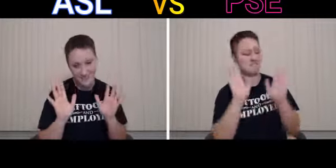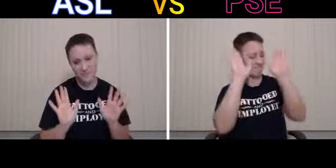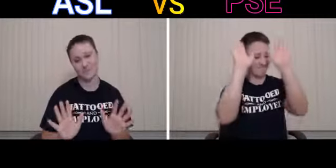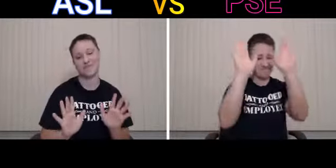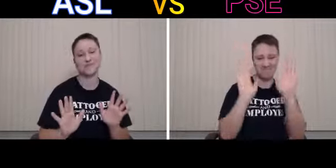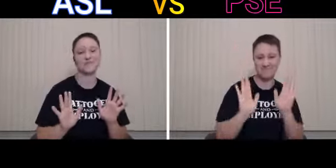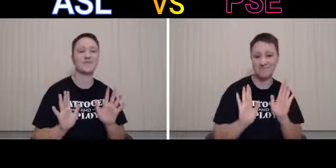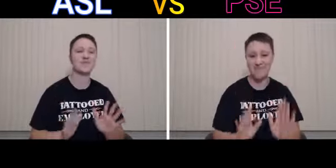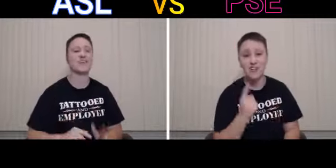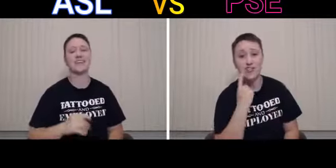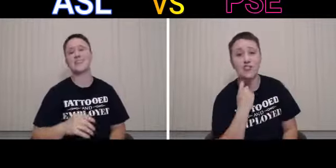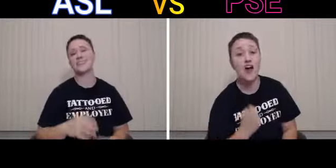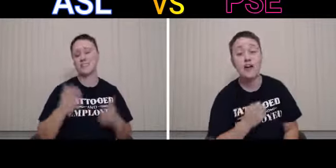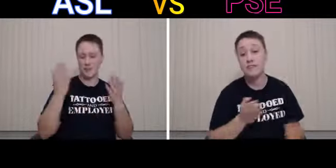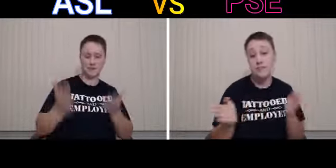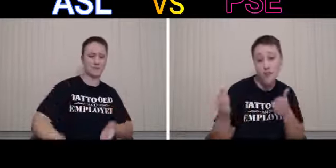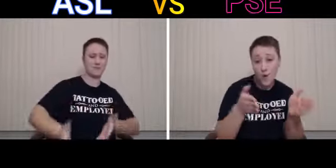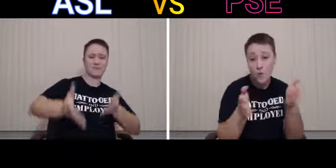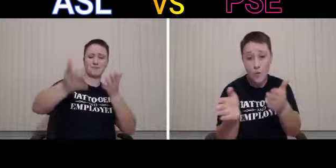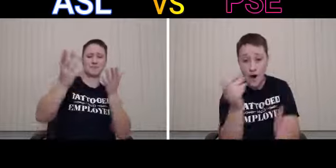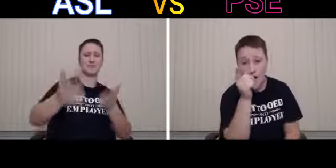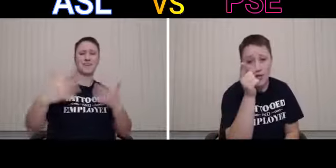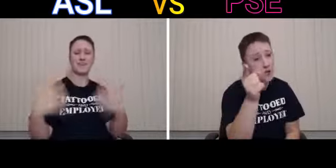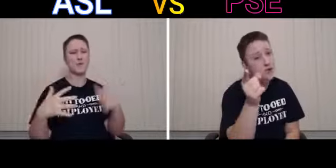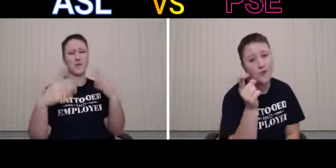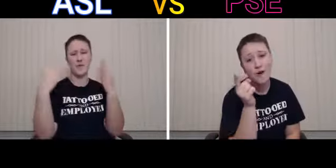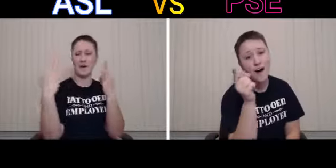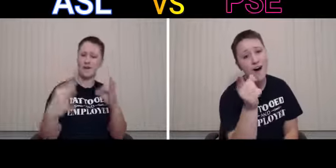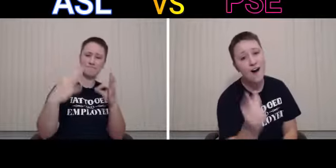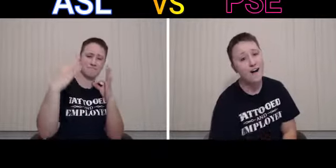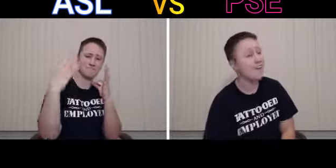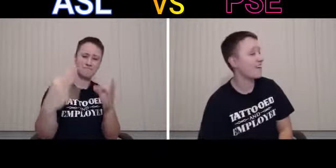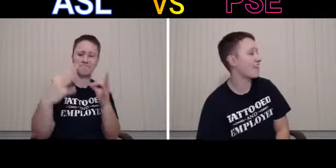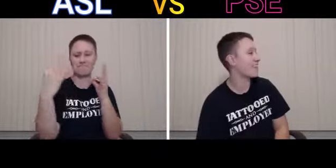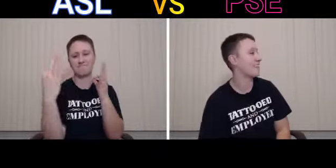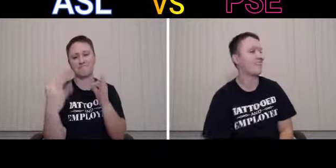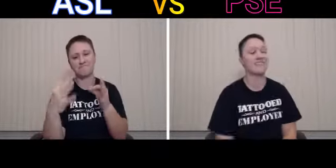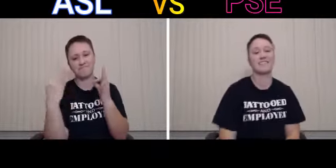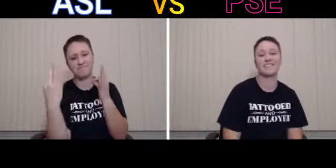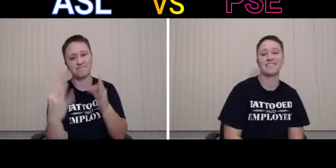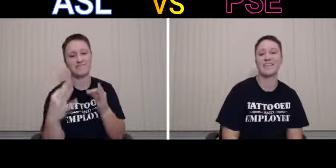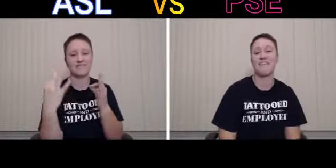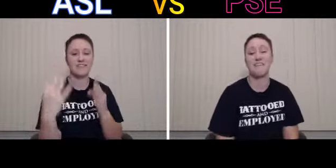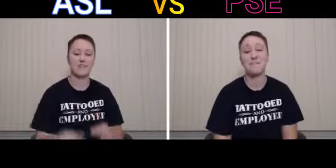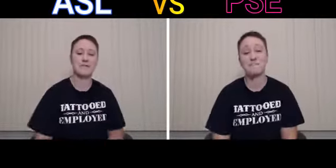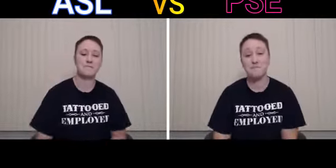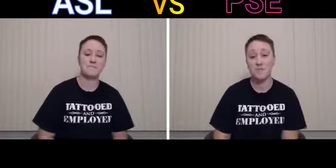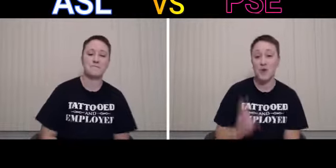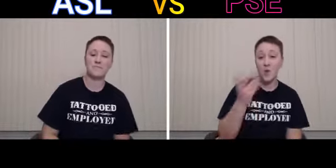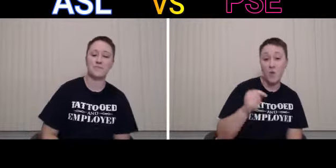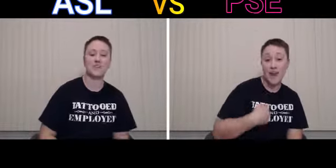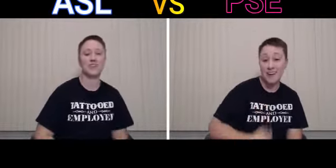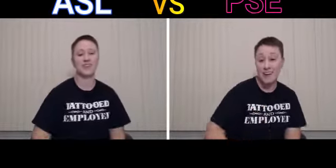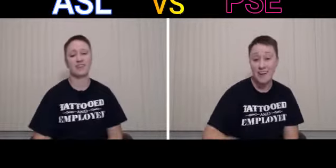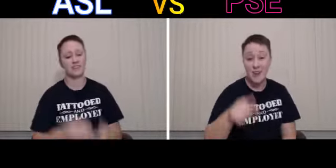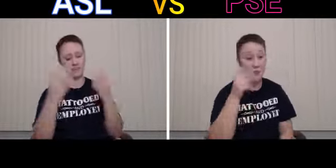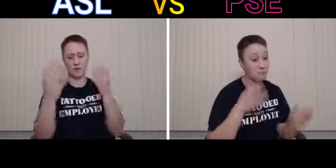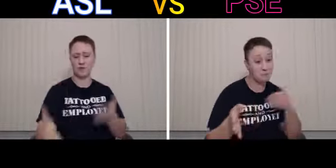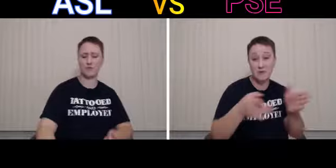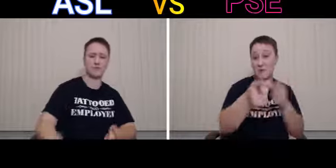Just the way you are The way you